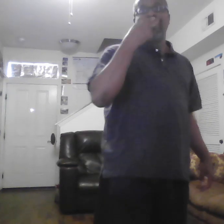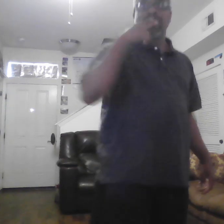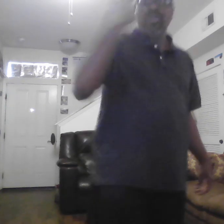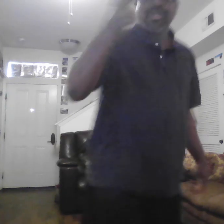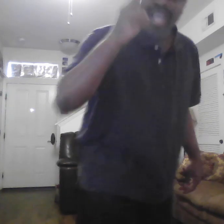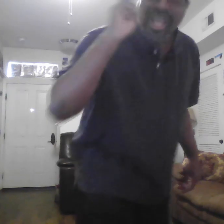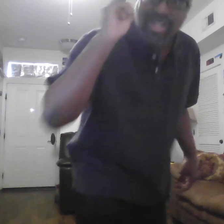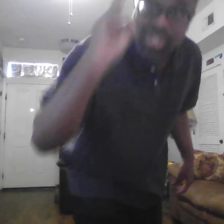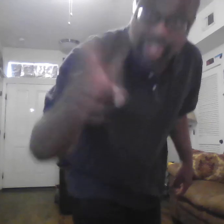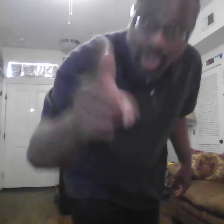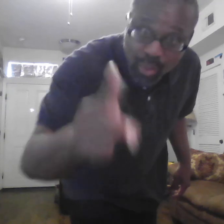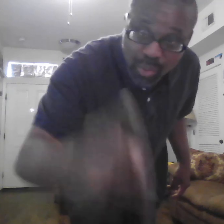and soul